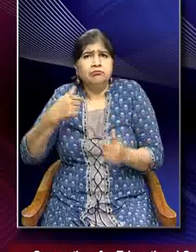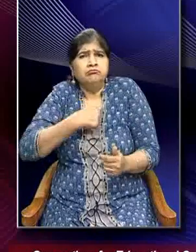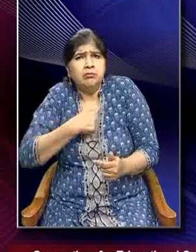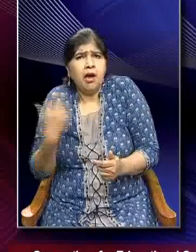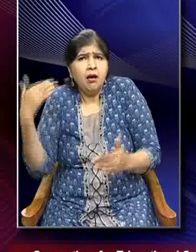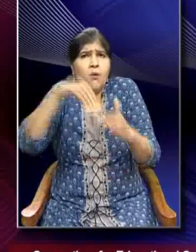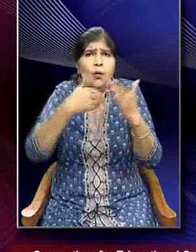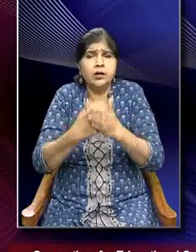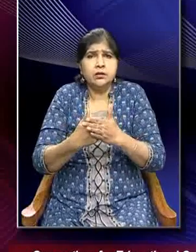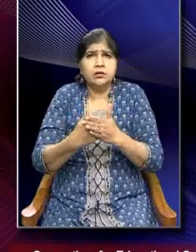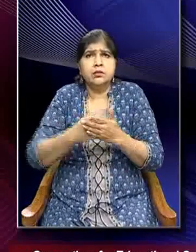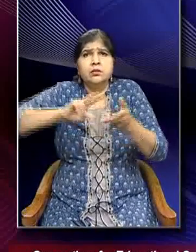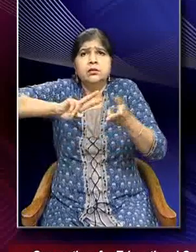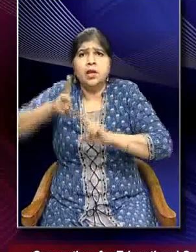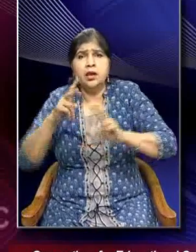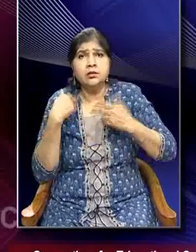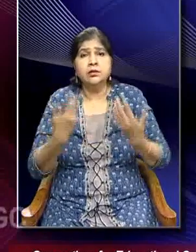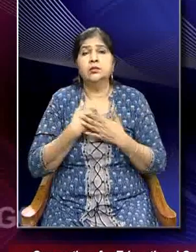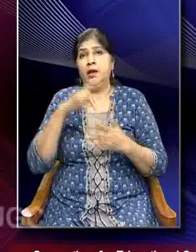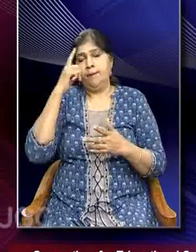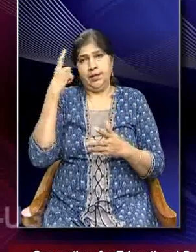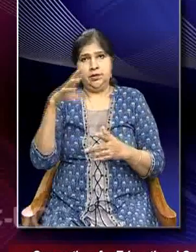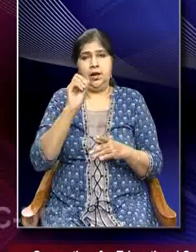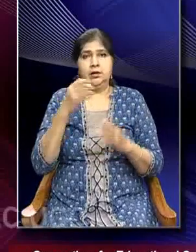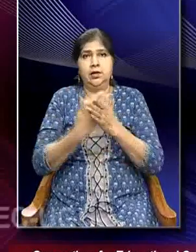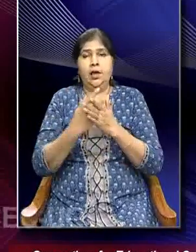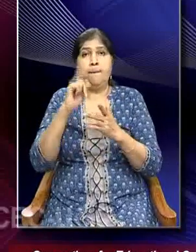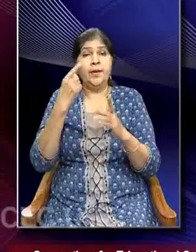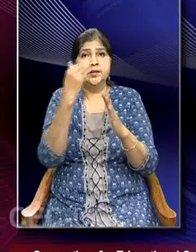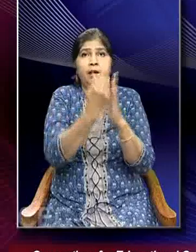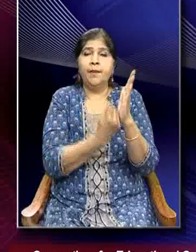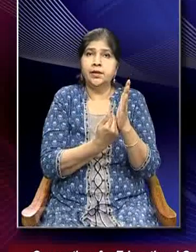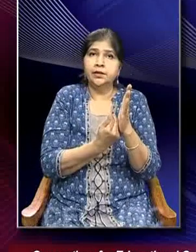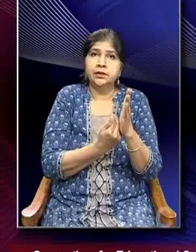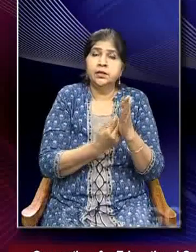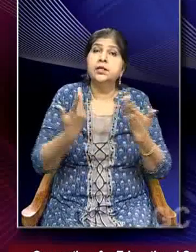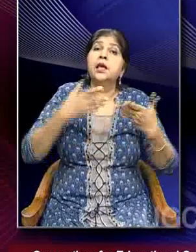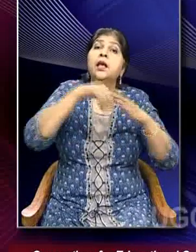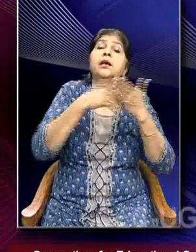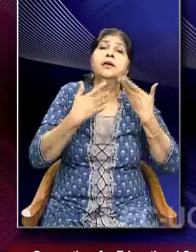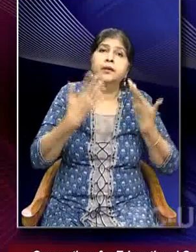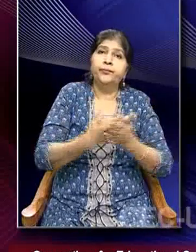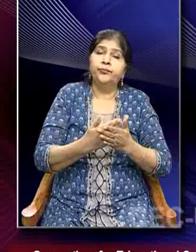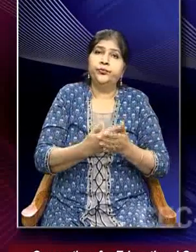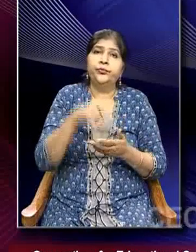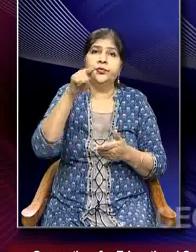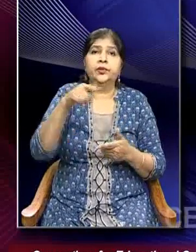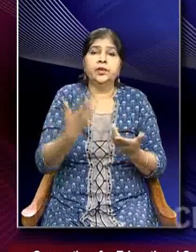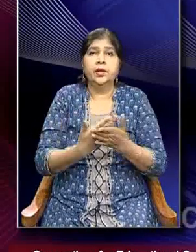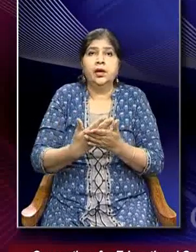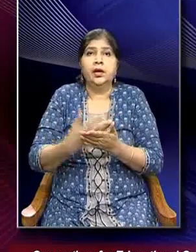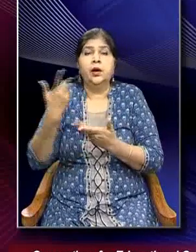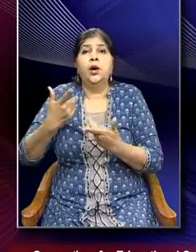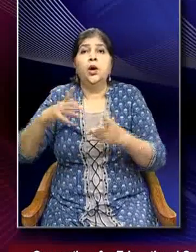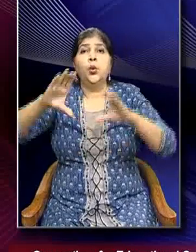try to understand climate change. And a major part of anthropogenic climate change is that of coming